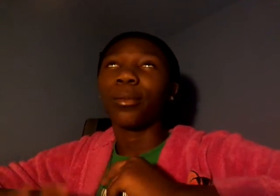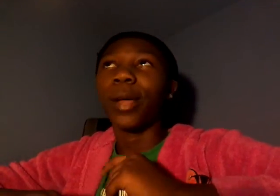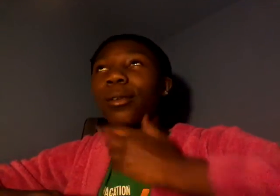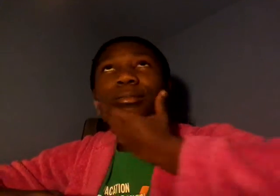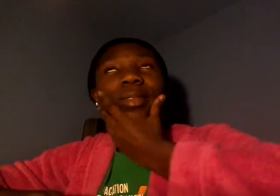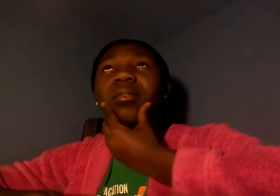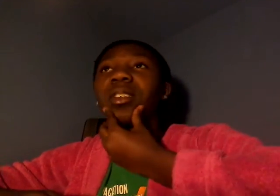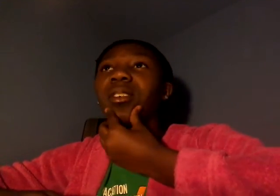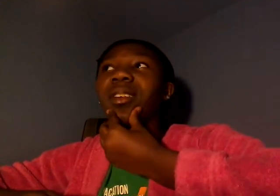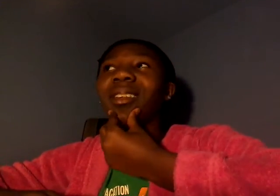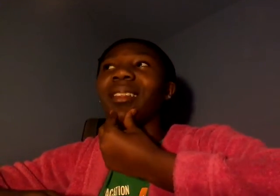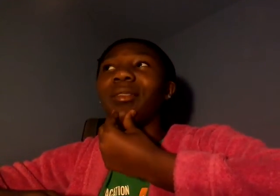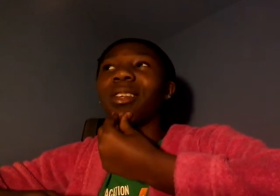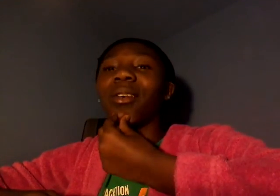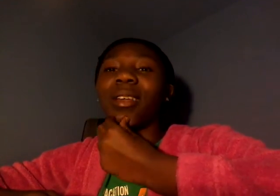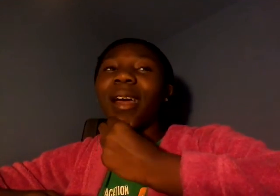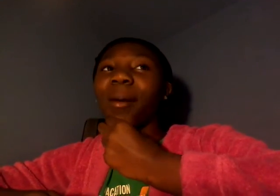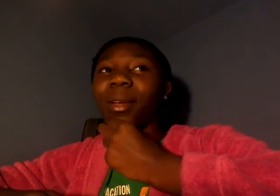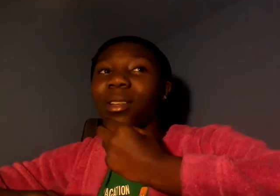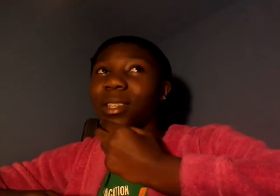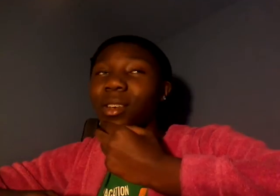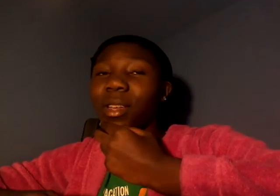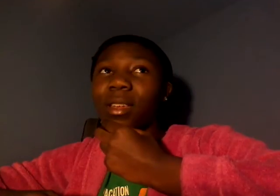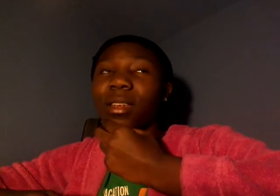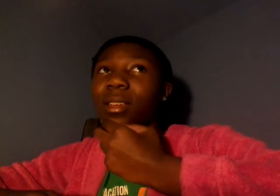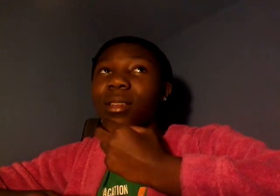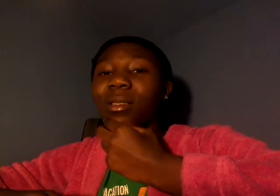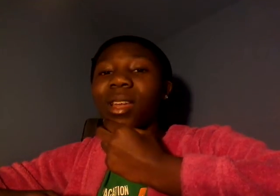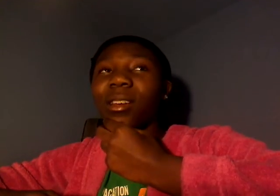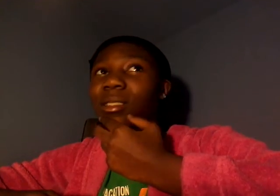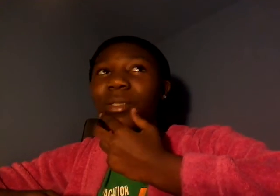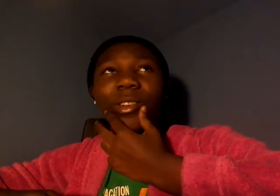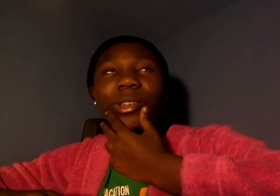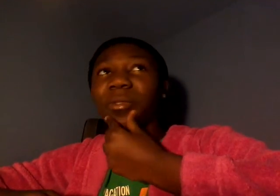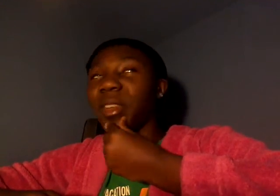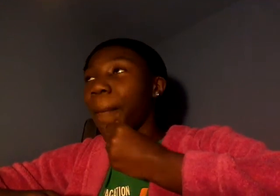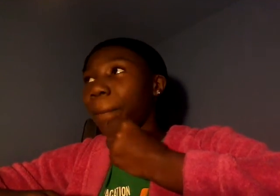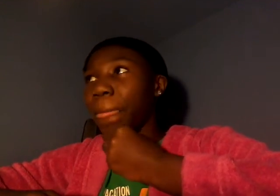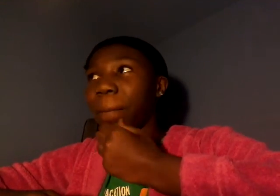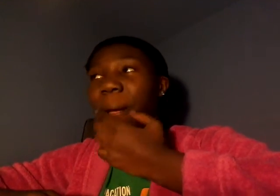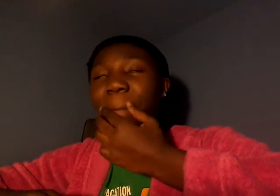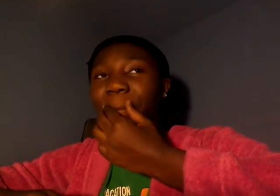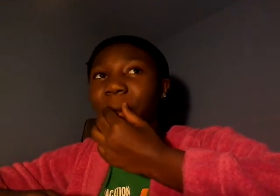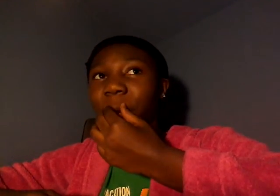life is going not life is going how my content is going so it's not going it's going to be a very short video but yeah